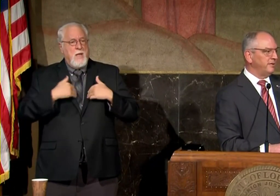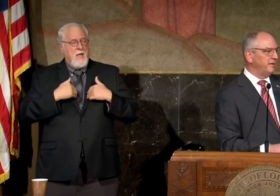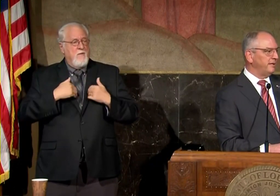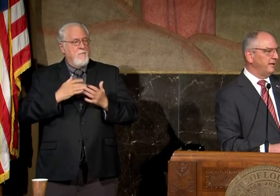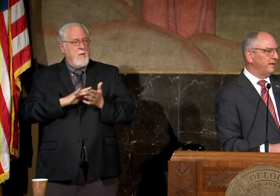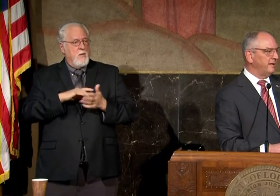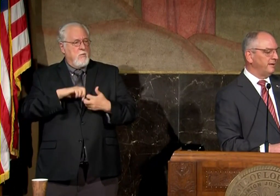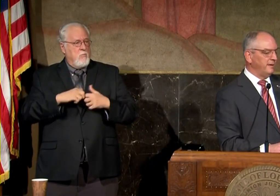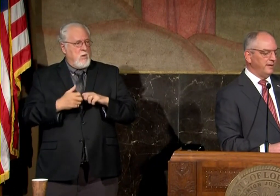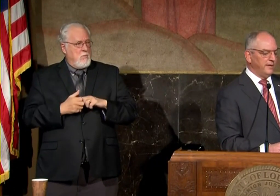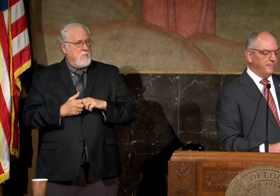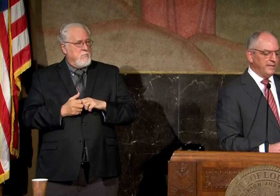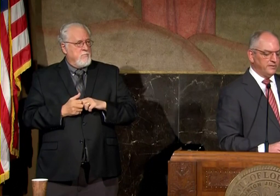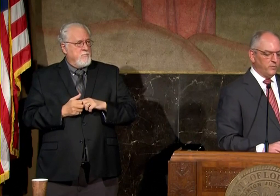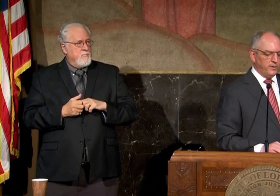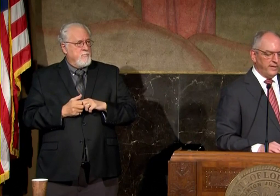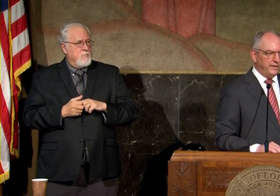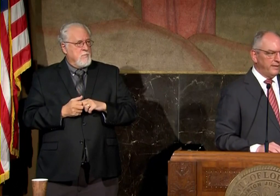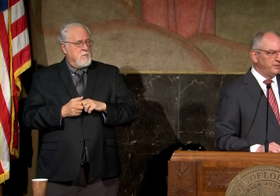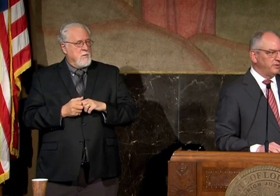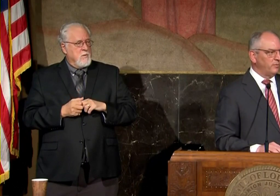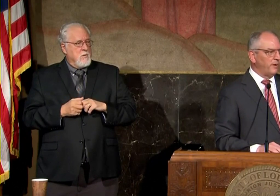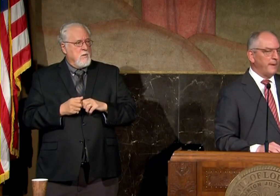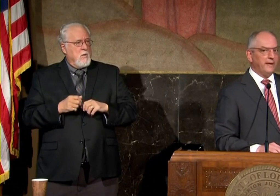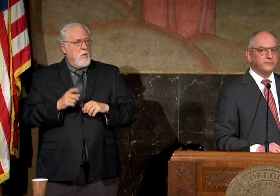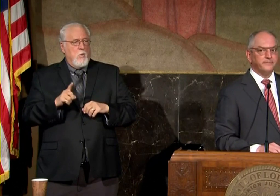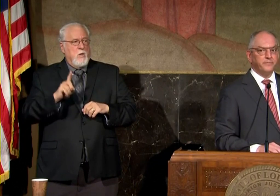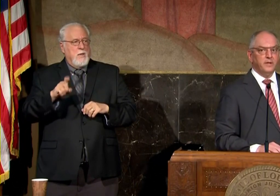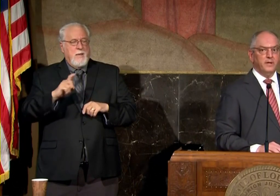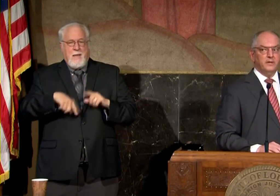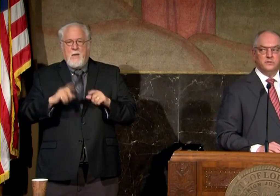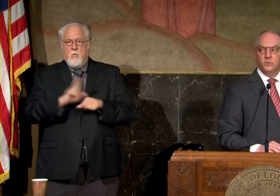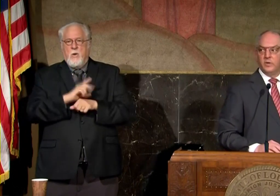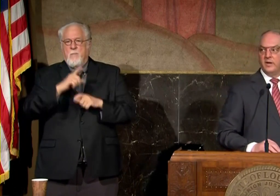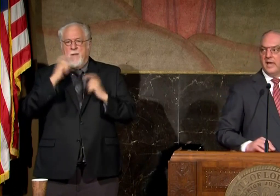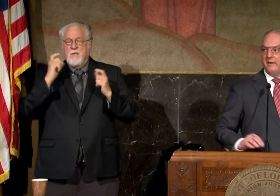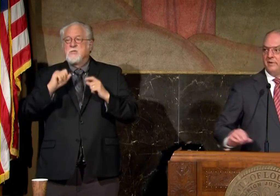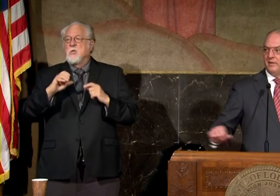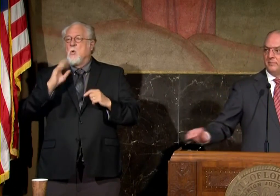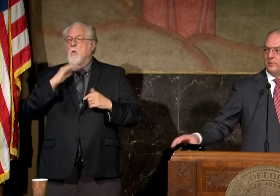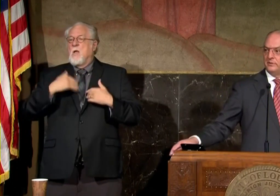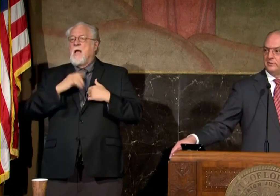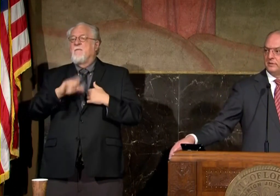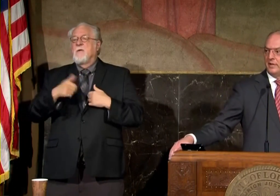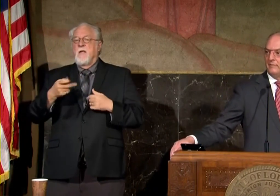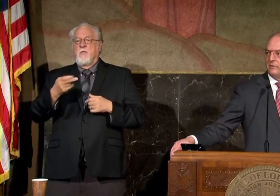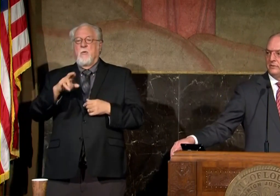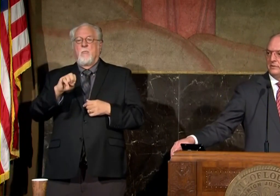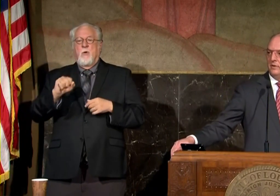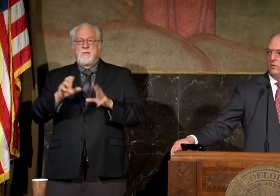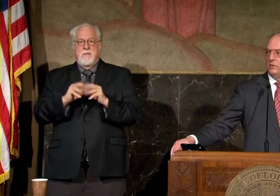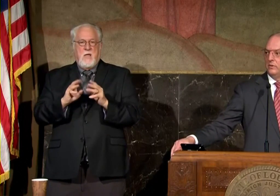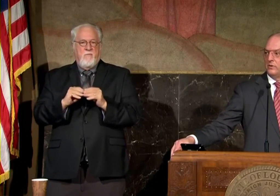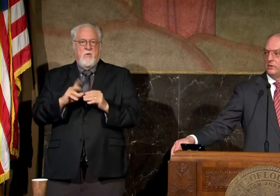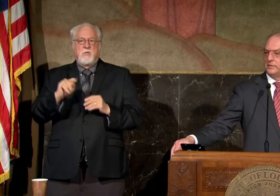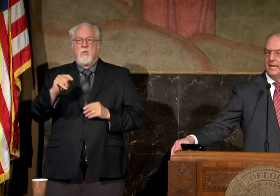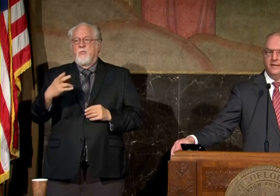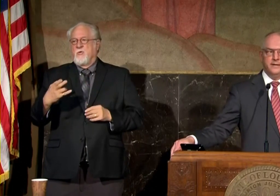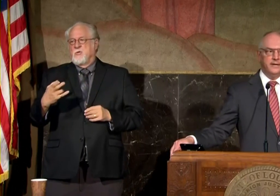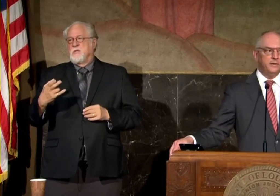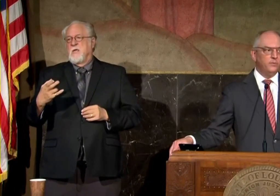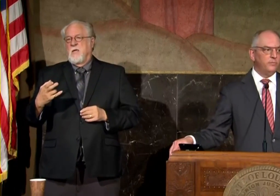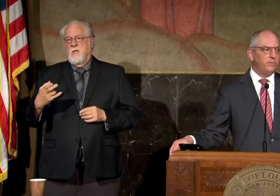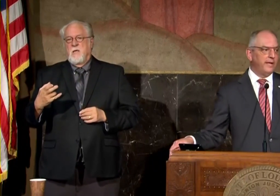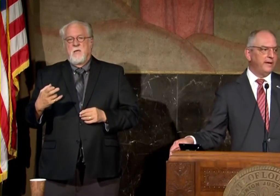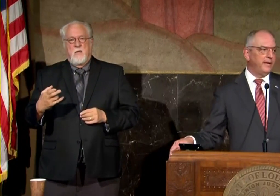condition that that uh makes it where they they shouldn't wear a mask so we're going to have another press conference on thursday